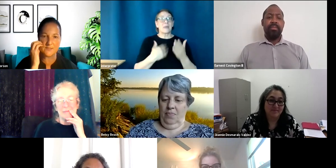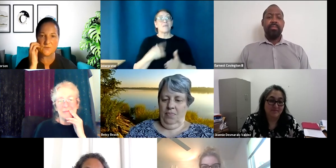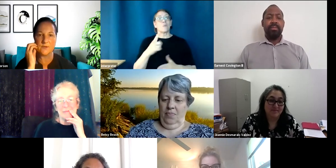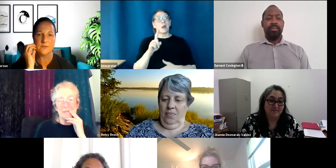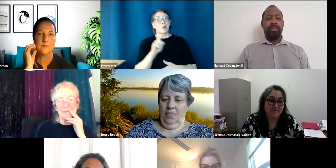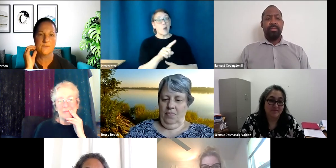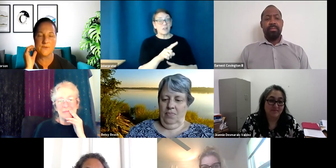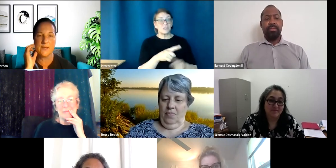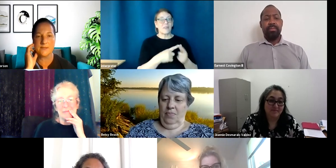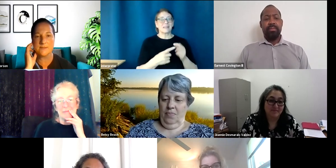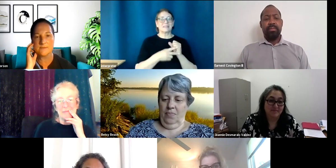the rest for, for the end.